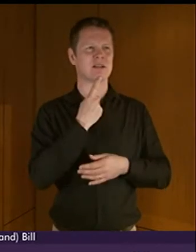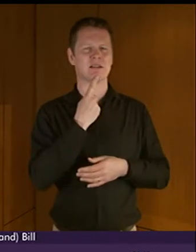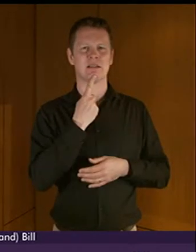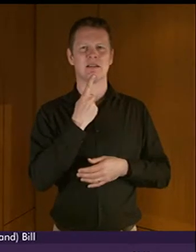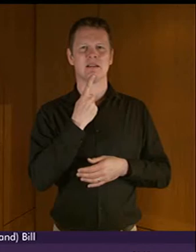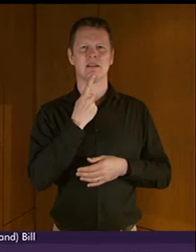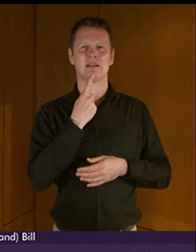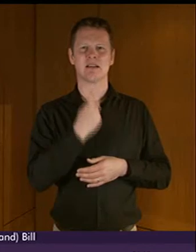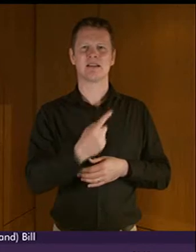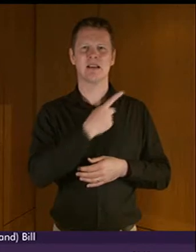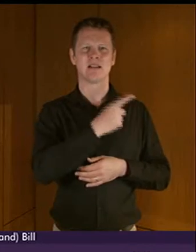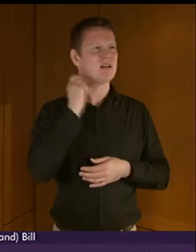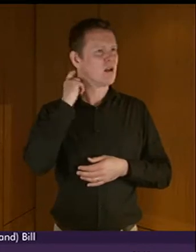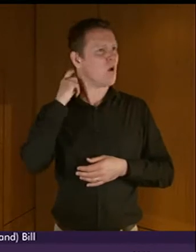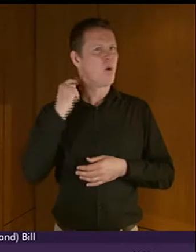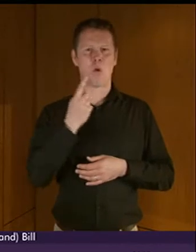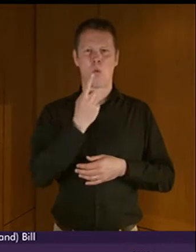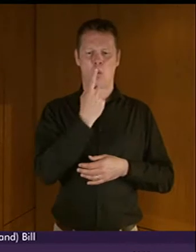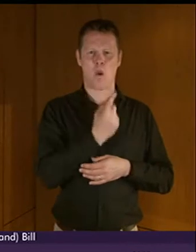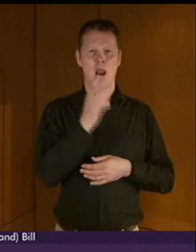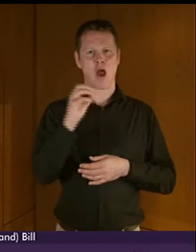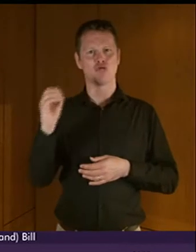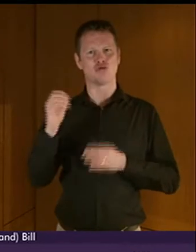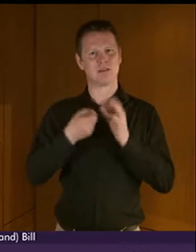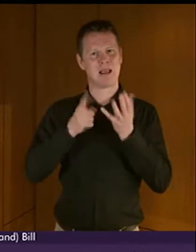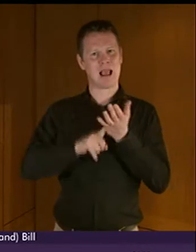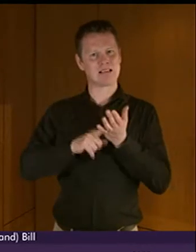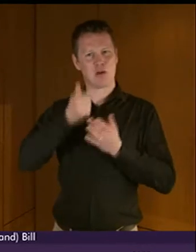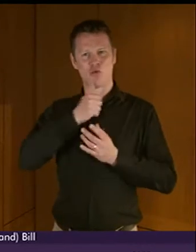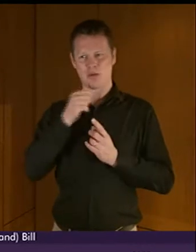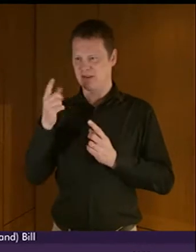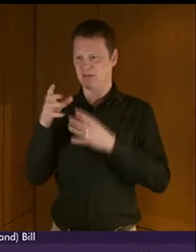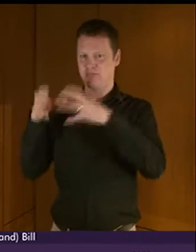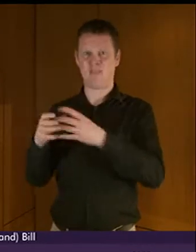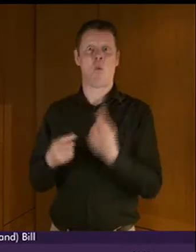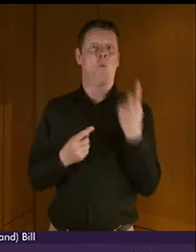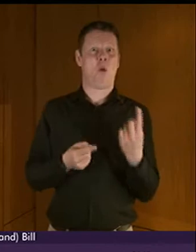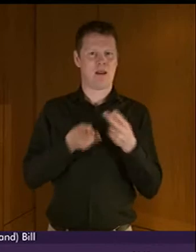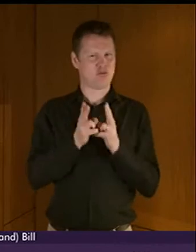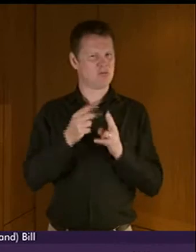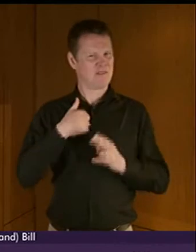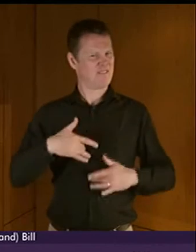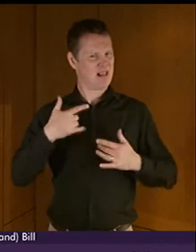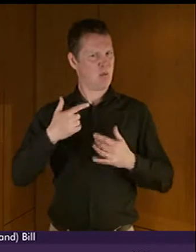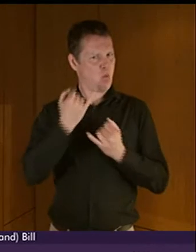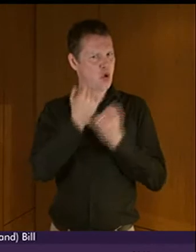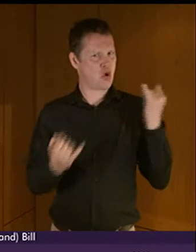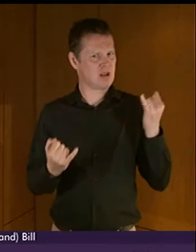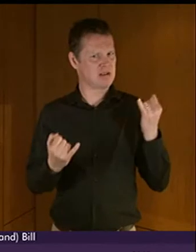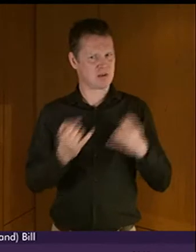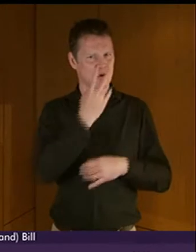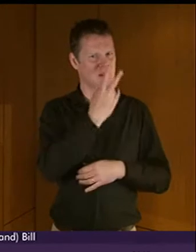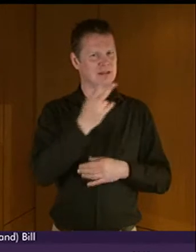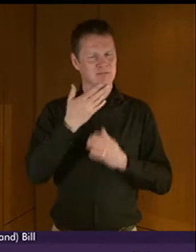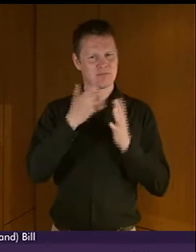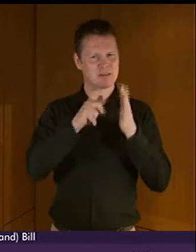each of the 80 interpreters. It might actually be even worse than that, because the 2011 census, according to Spice, tells us